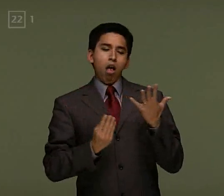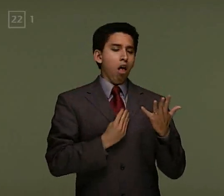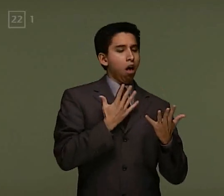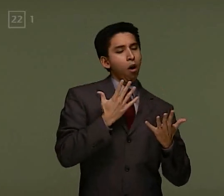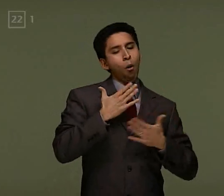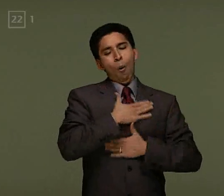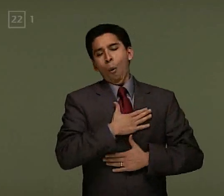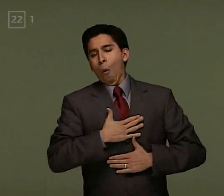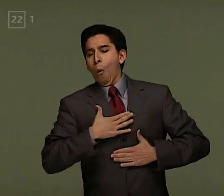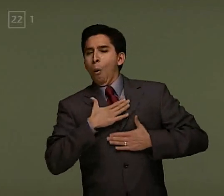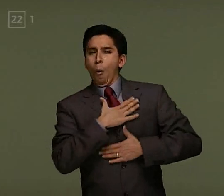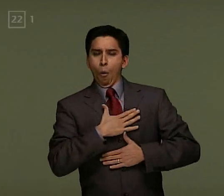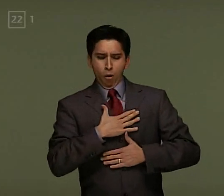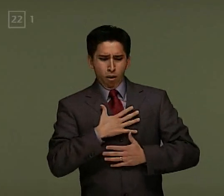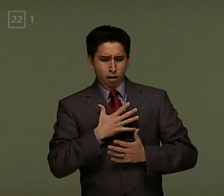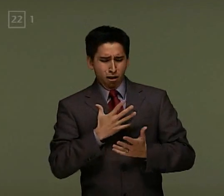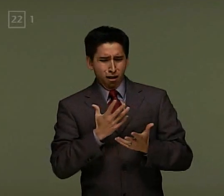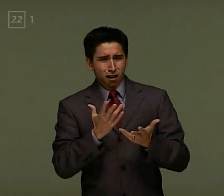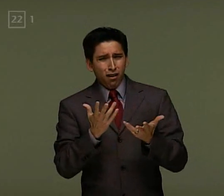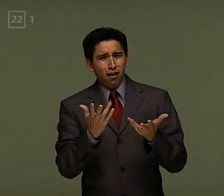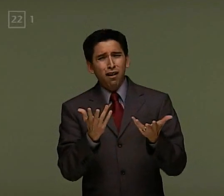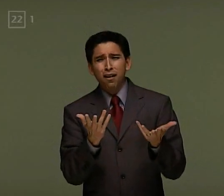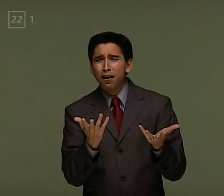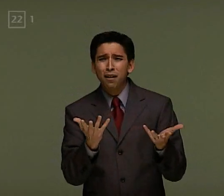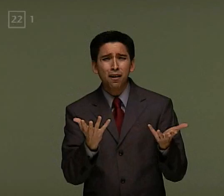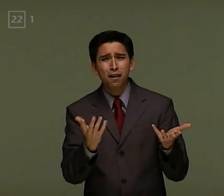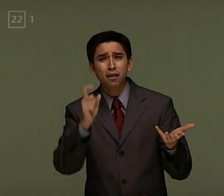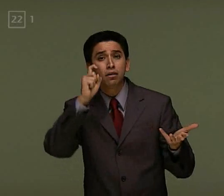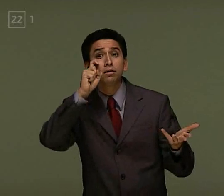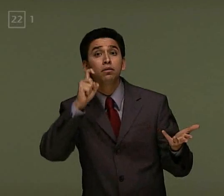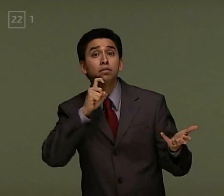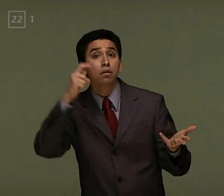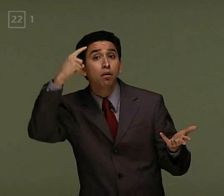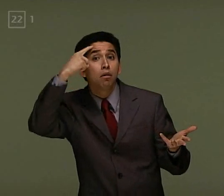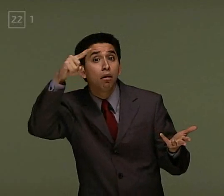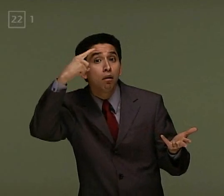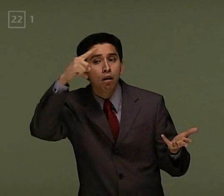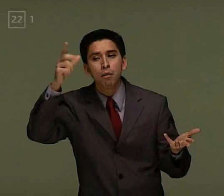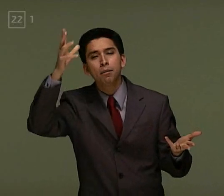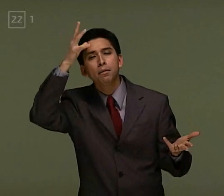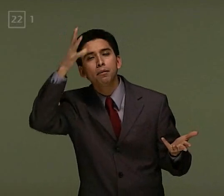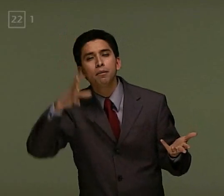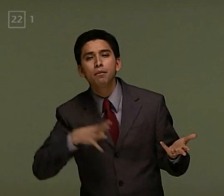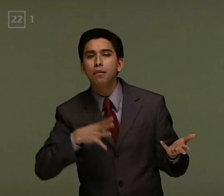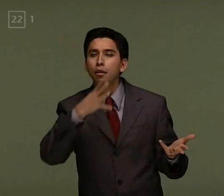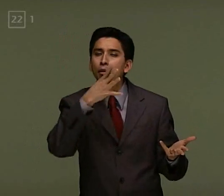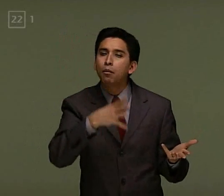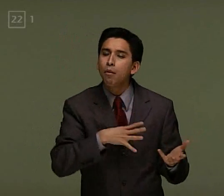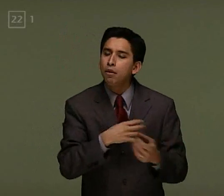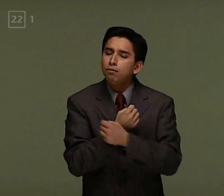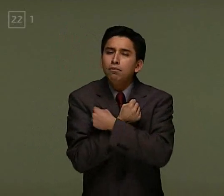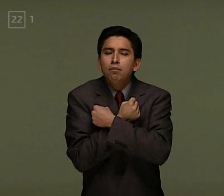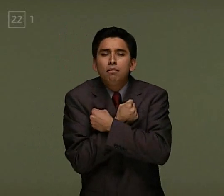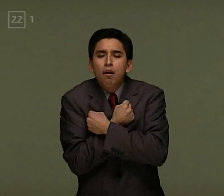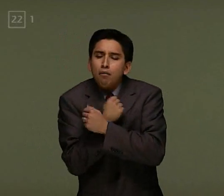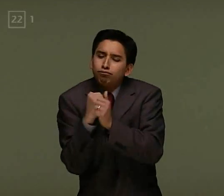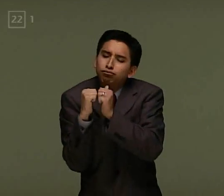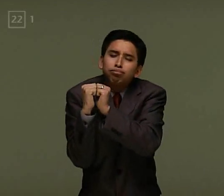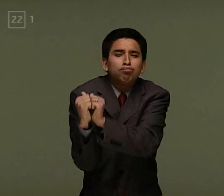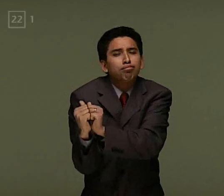You ain't no. It's a cake. Like Andy Blake. Swag. Yeah, I've been doing my thing.